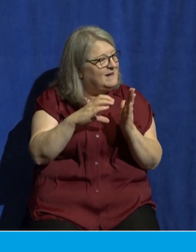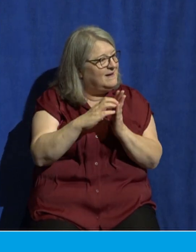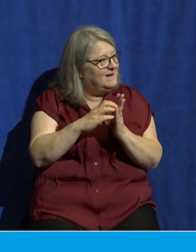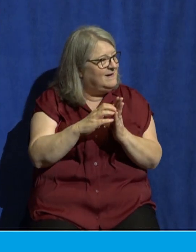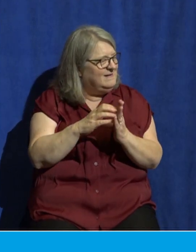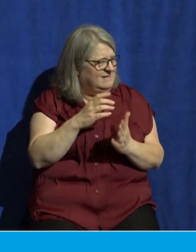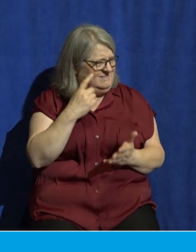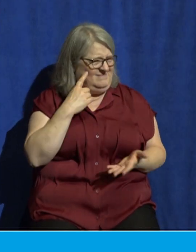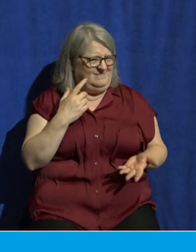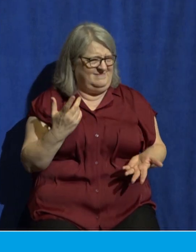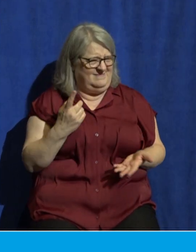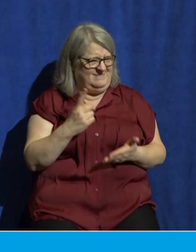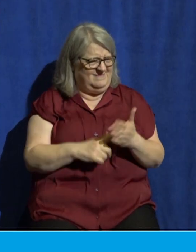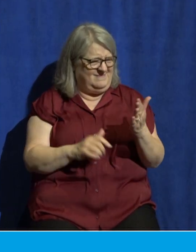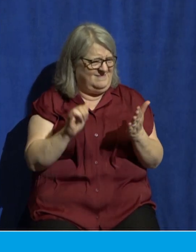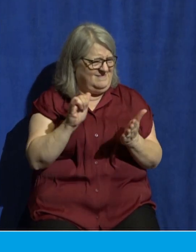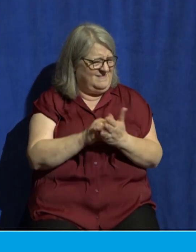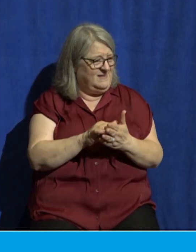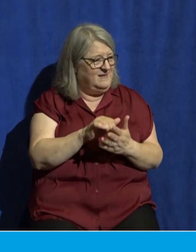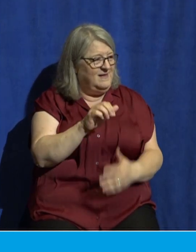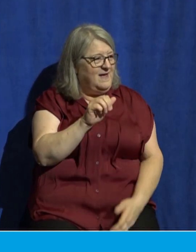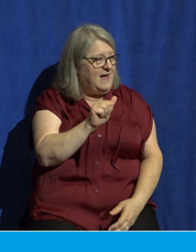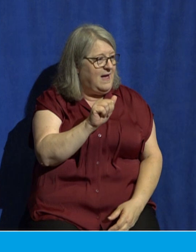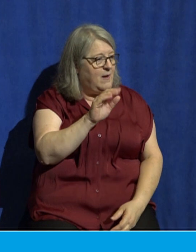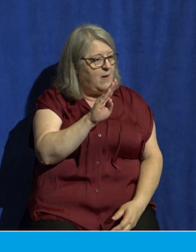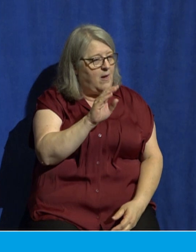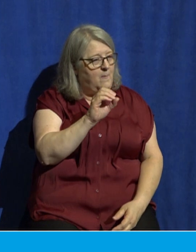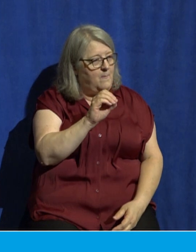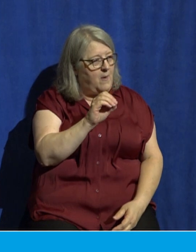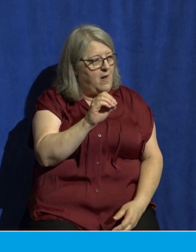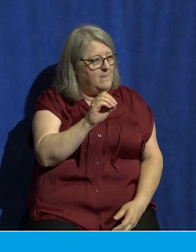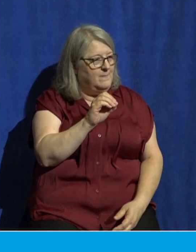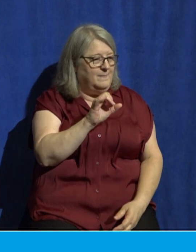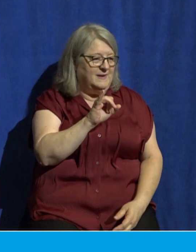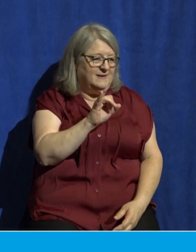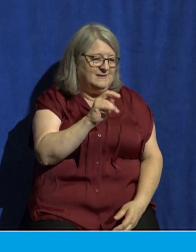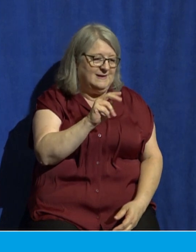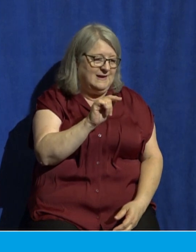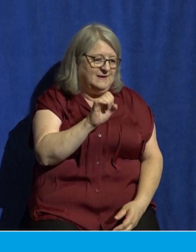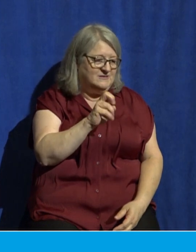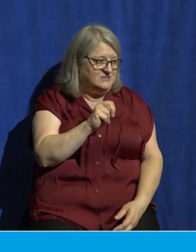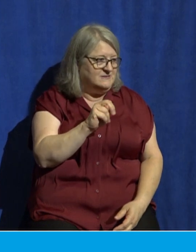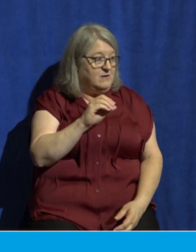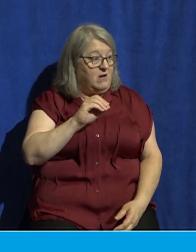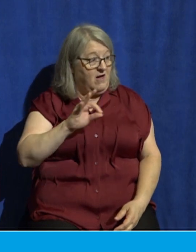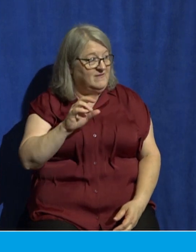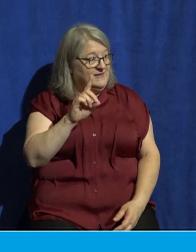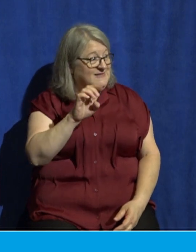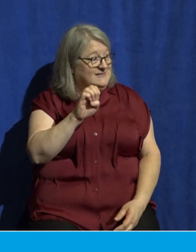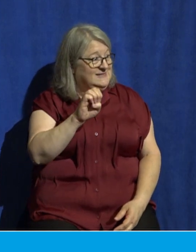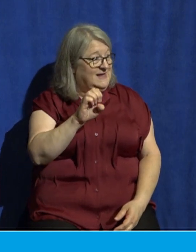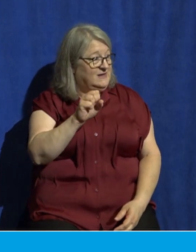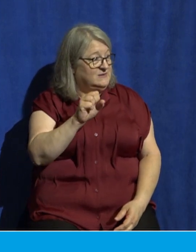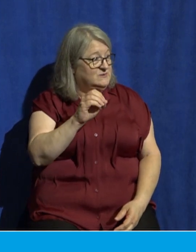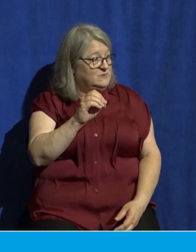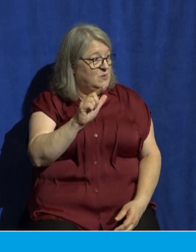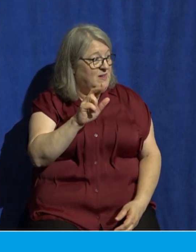Well, the abomination, let me explain this as best as I can. Again, the abomination of desolation is picking up on language from a